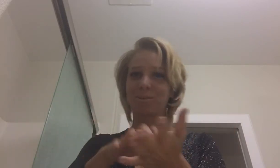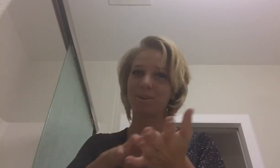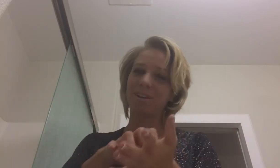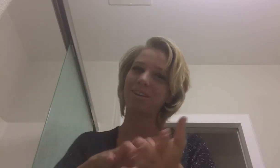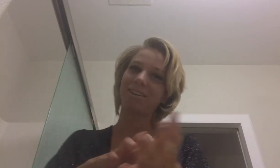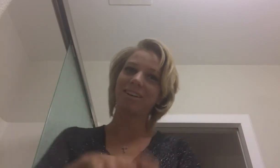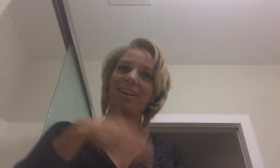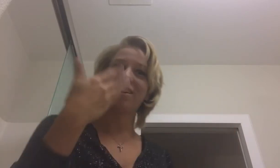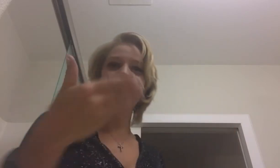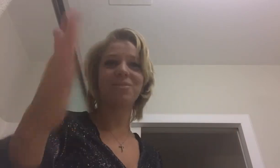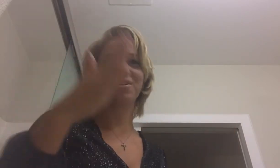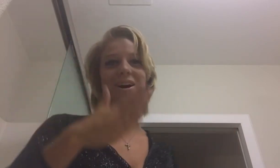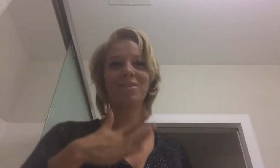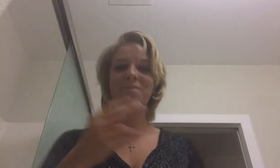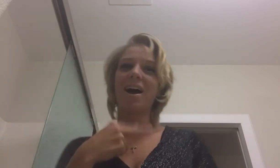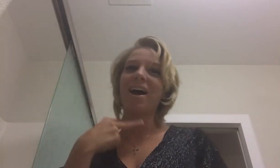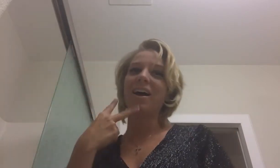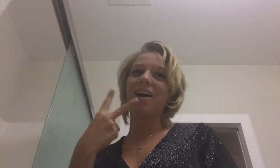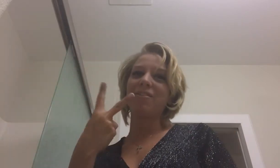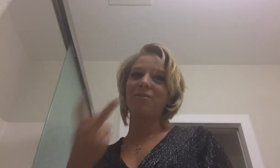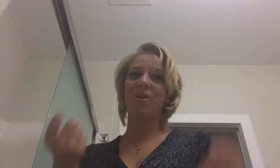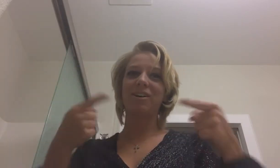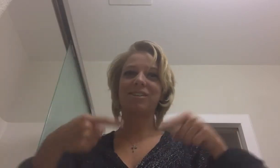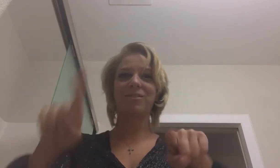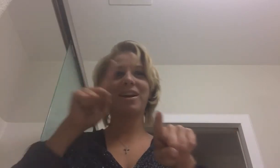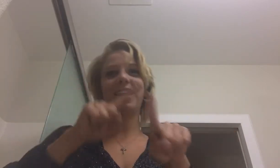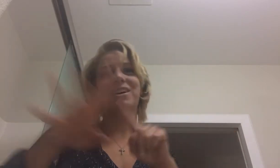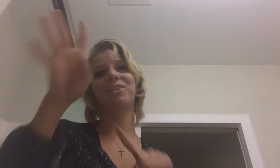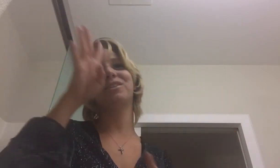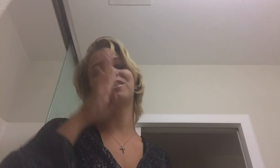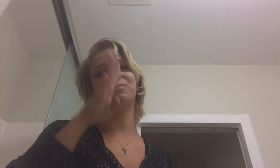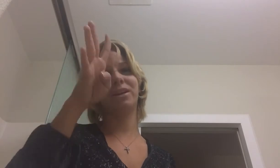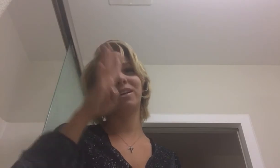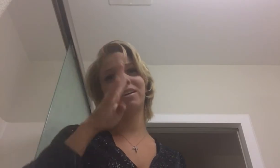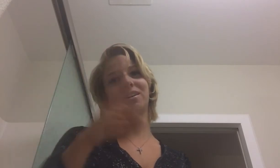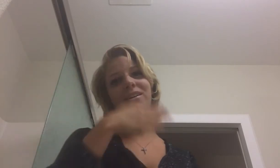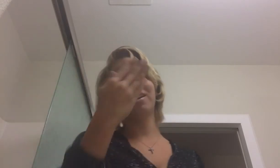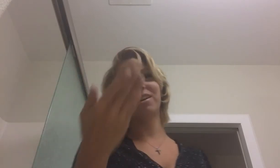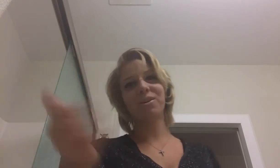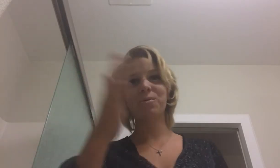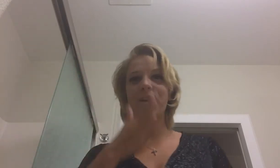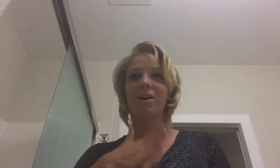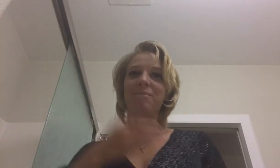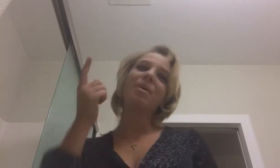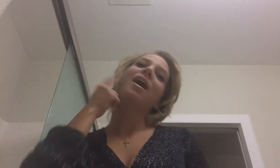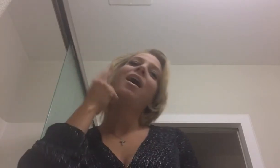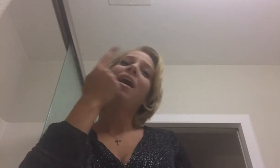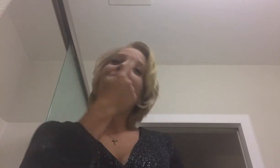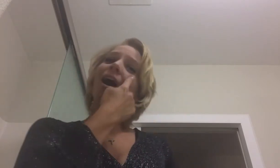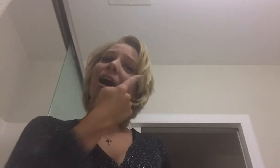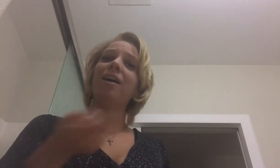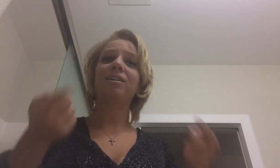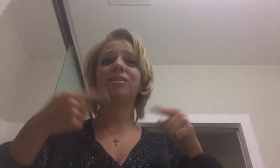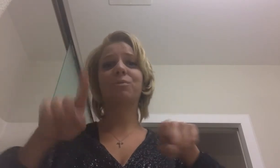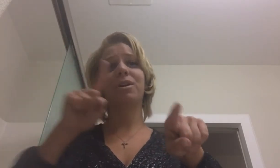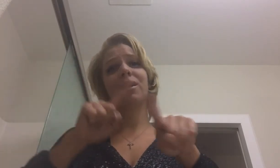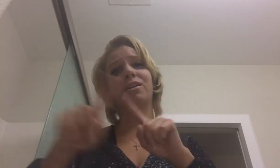You were my strength when I could see You were my eyes when I